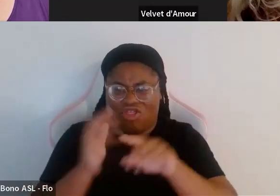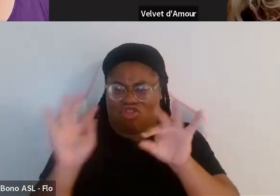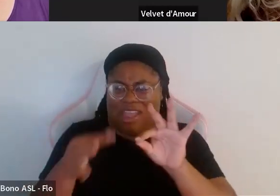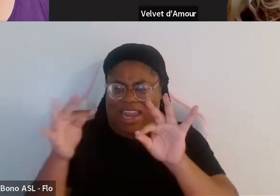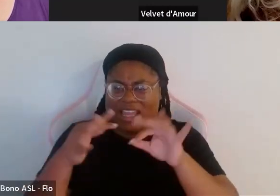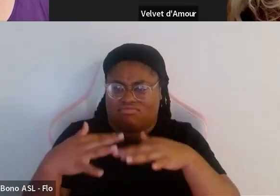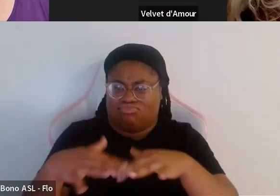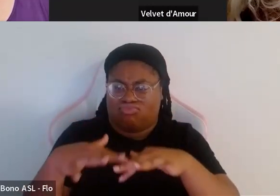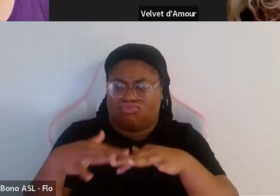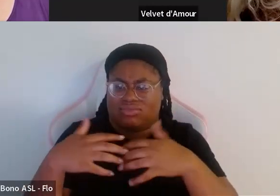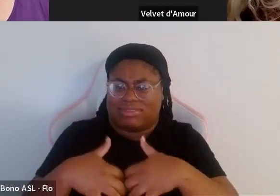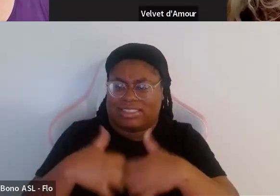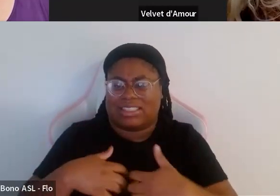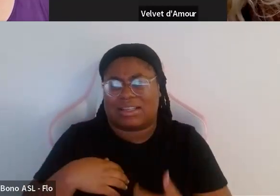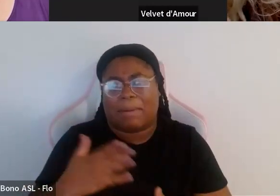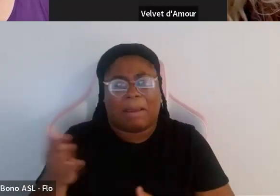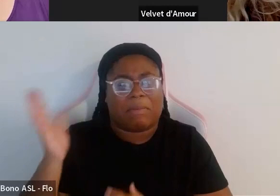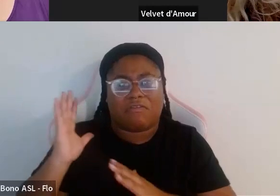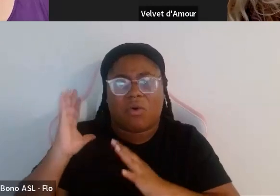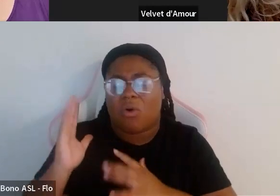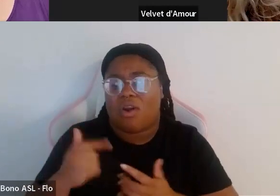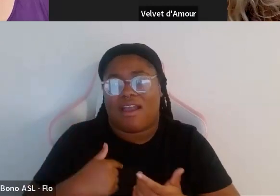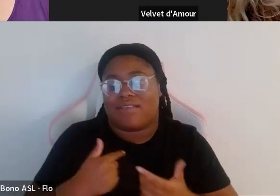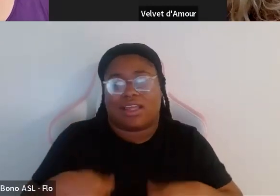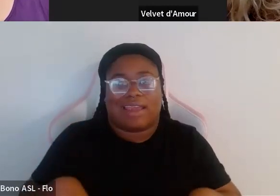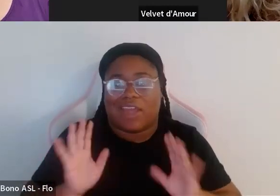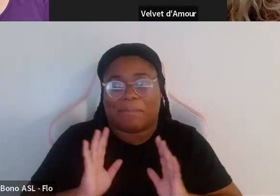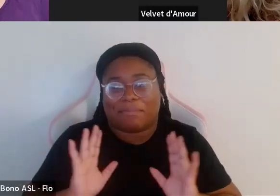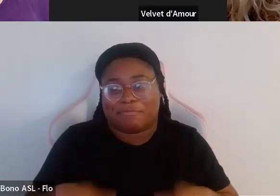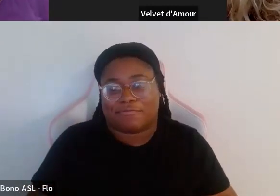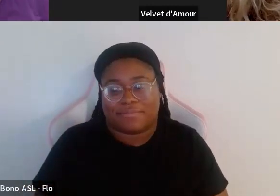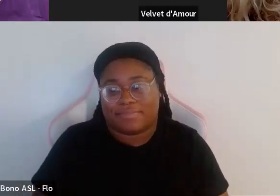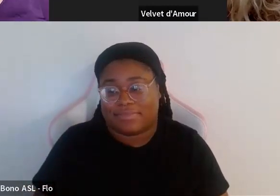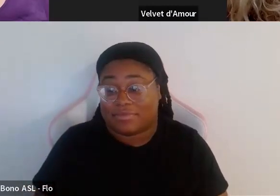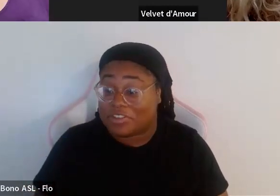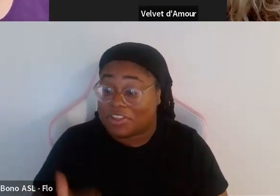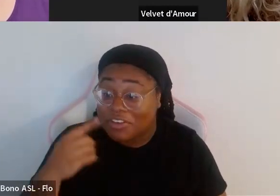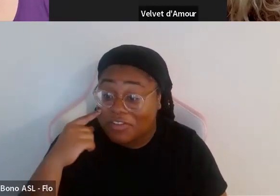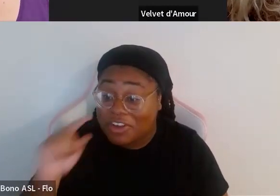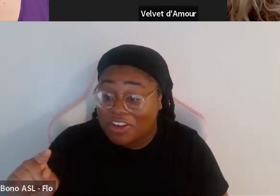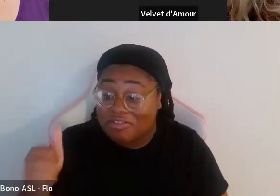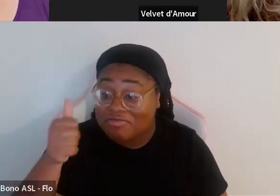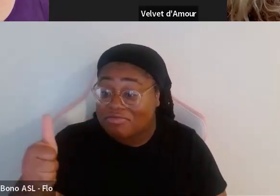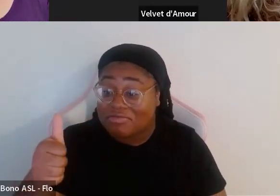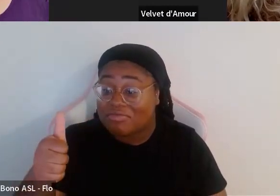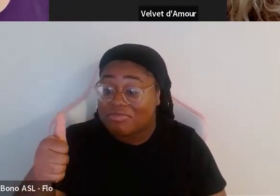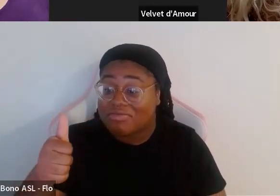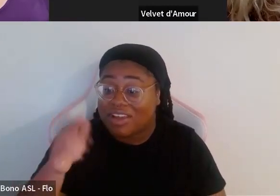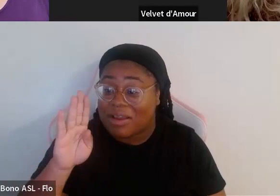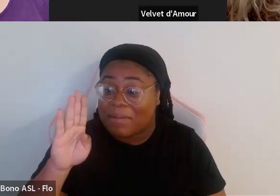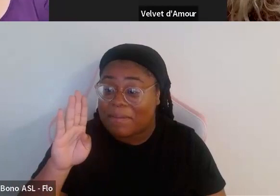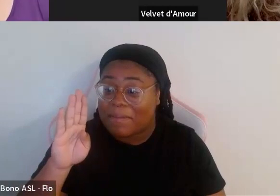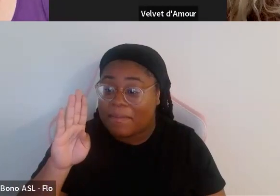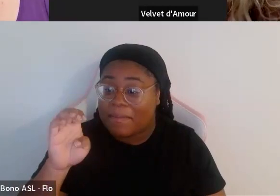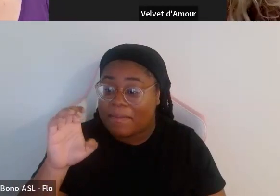but back in the day i was like oh my god i give up oh my god good for you becca plus we're gonna have to find